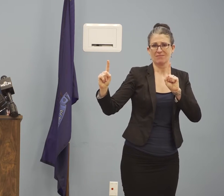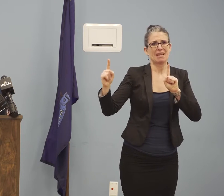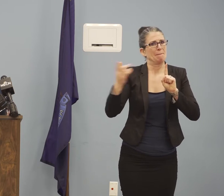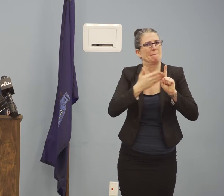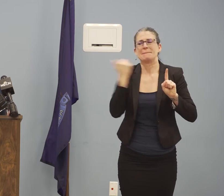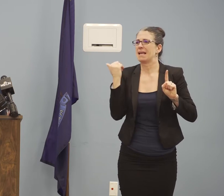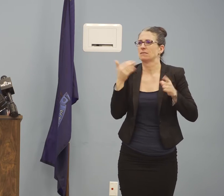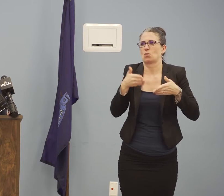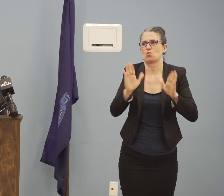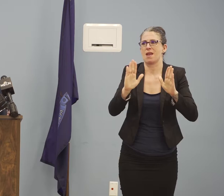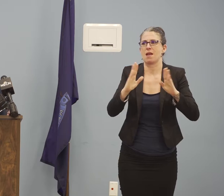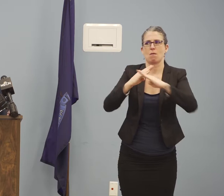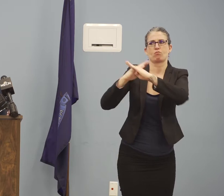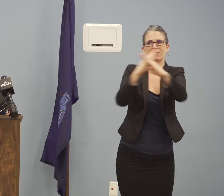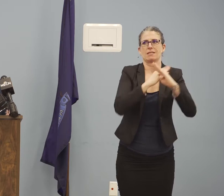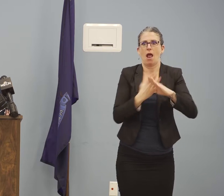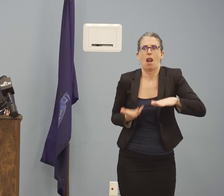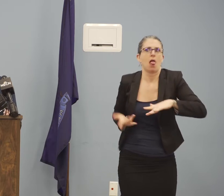protect public health.